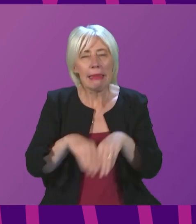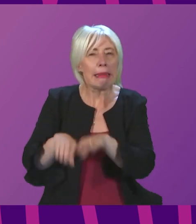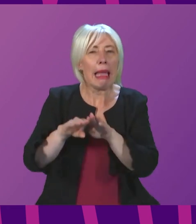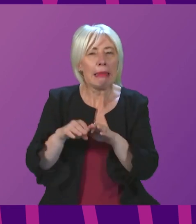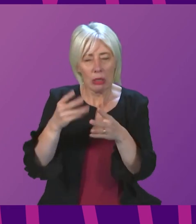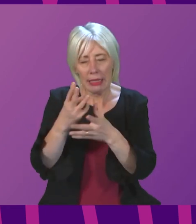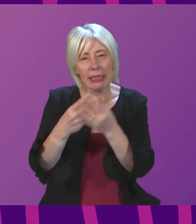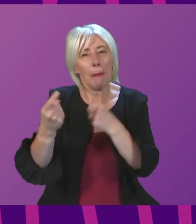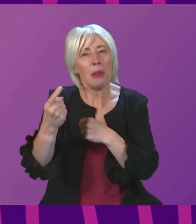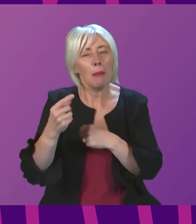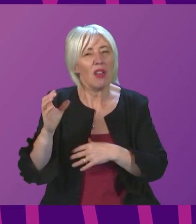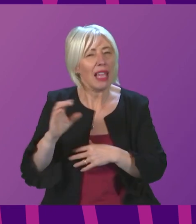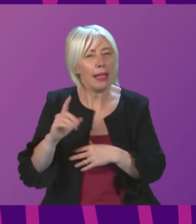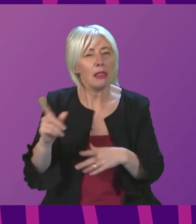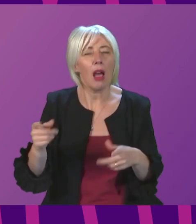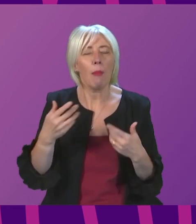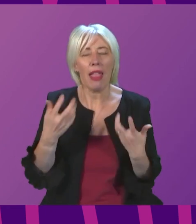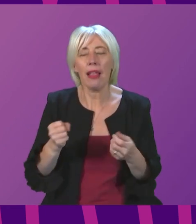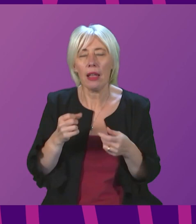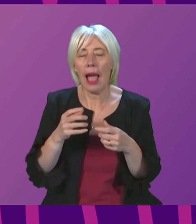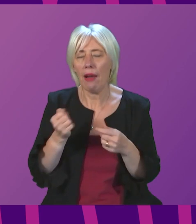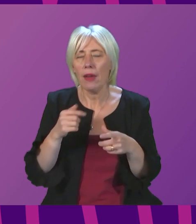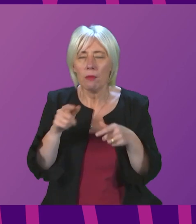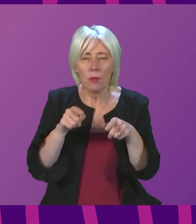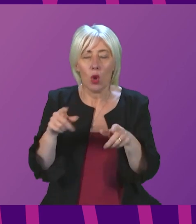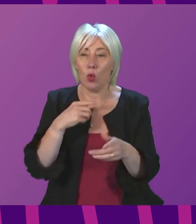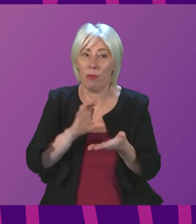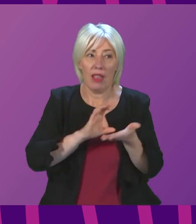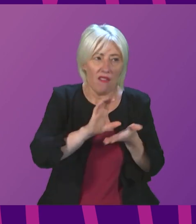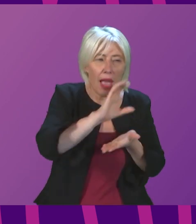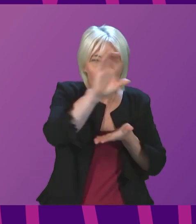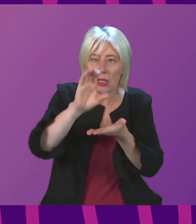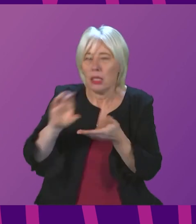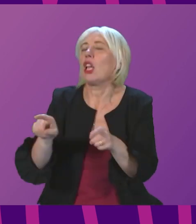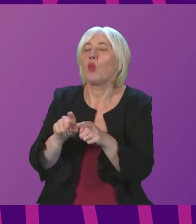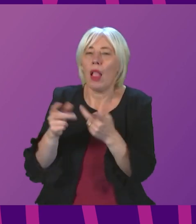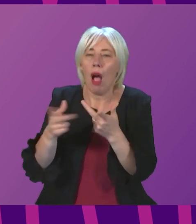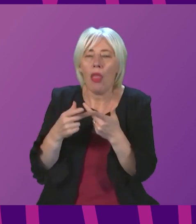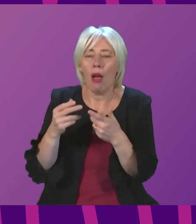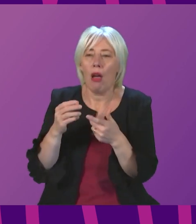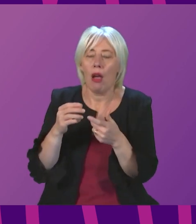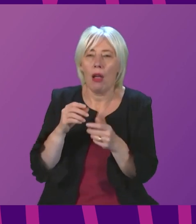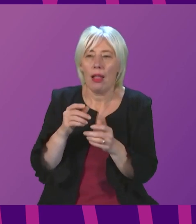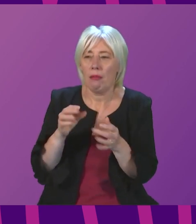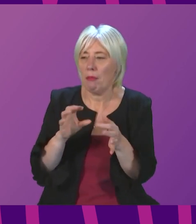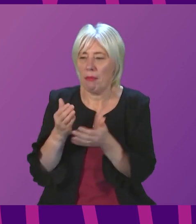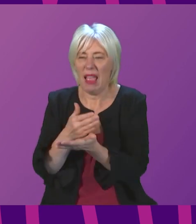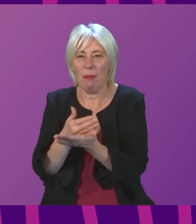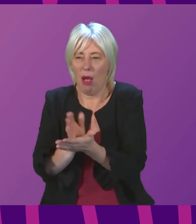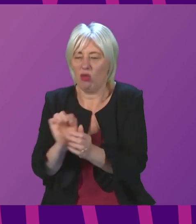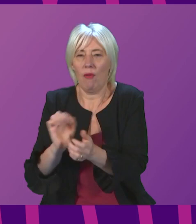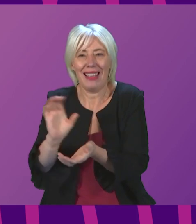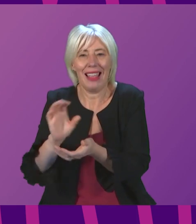cancer. We are making significant investments in other parts of the cancer journey to speed up the time